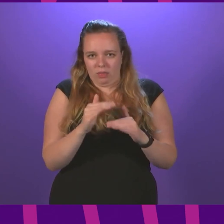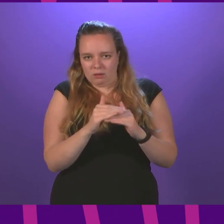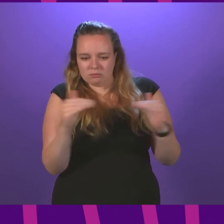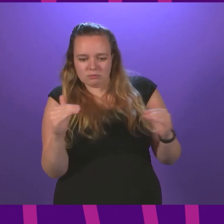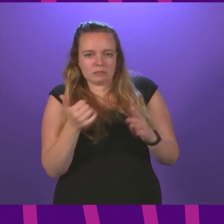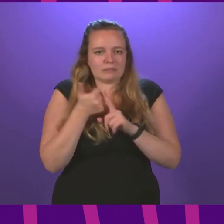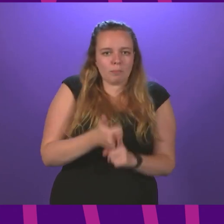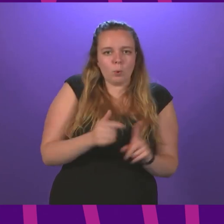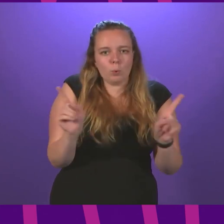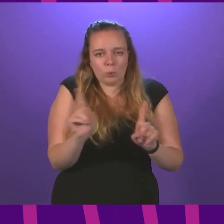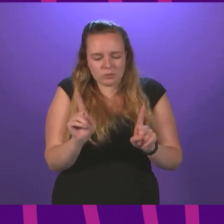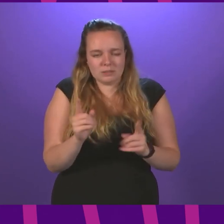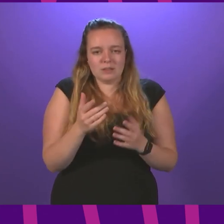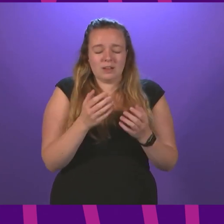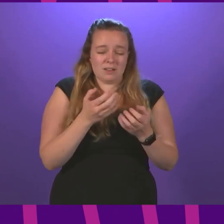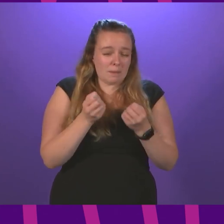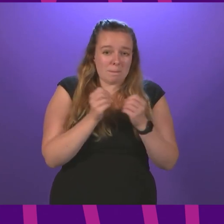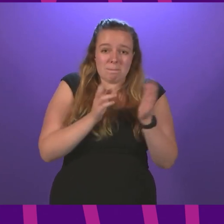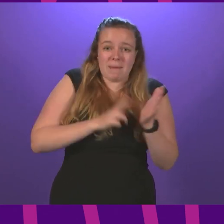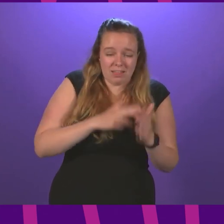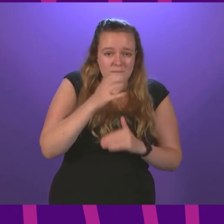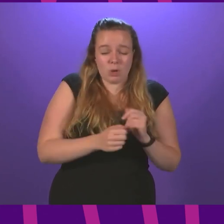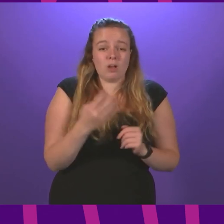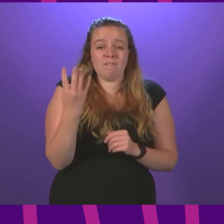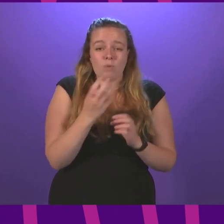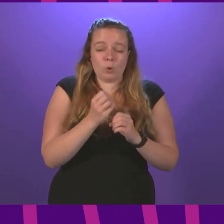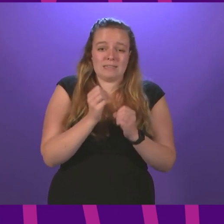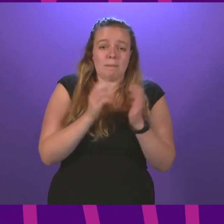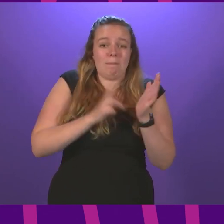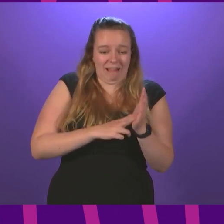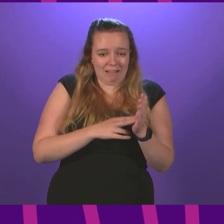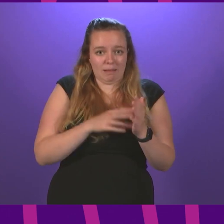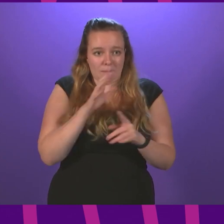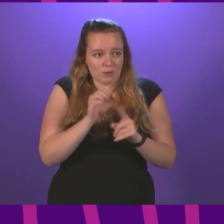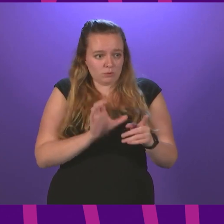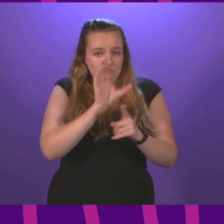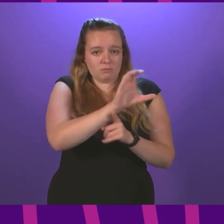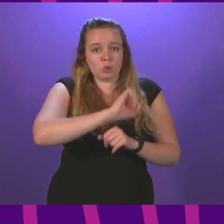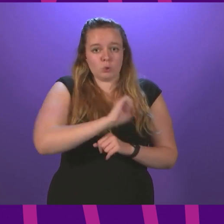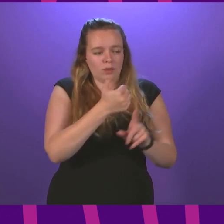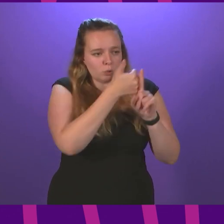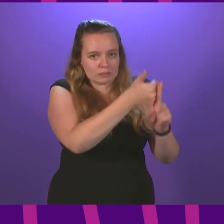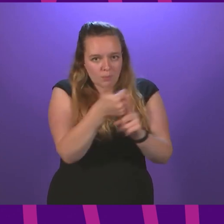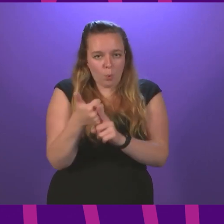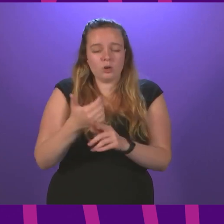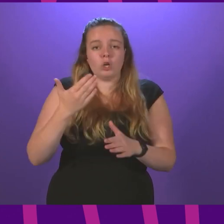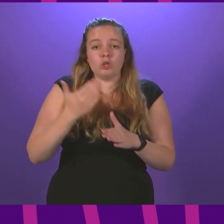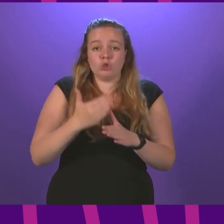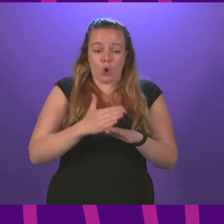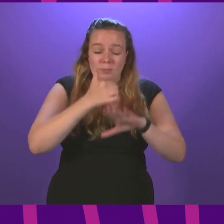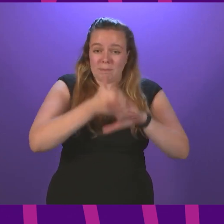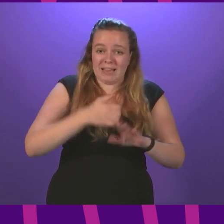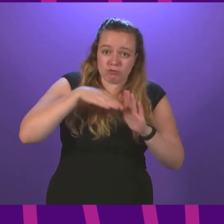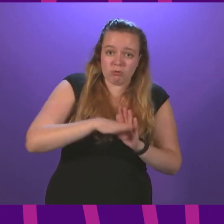support, giving billions of pounds, 14 billions of pounds into Scotland to assist and support, jobs-based recovery